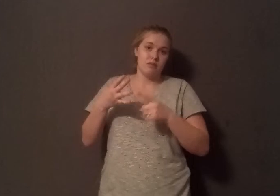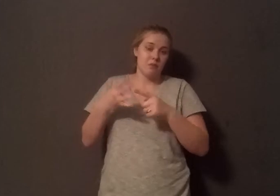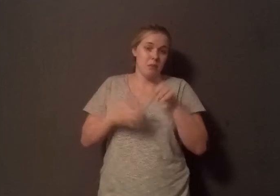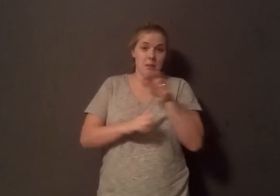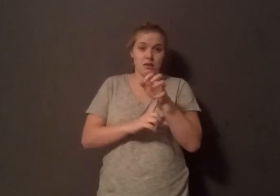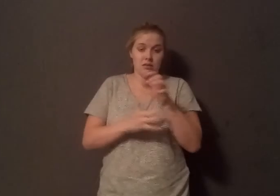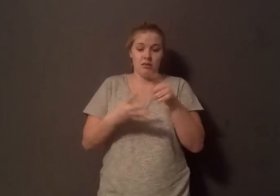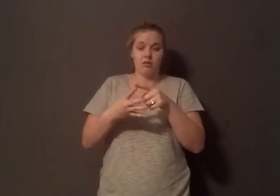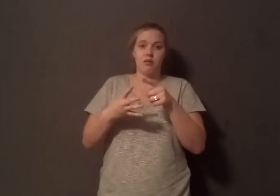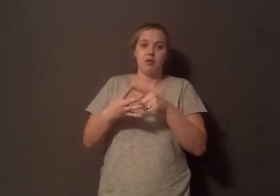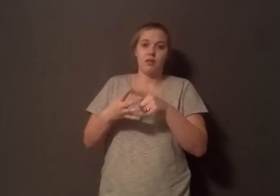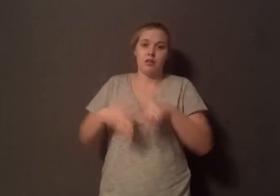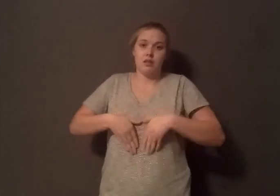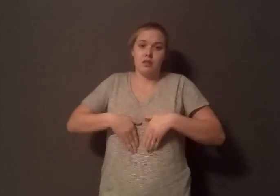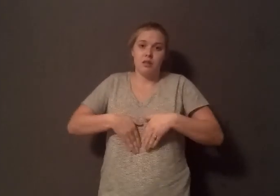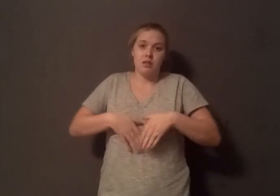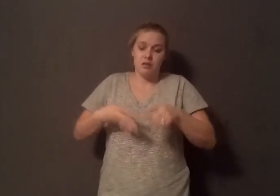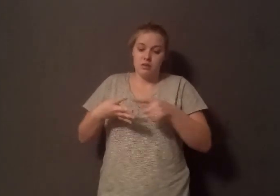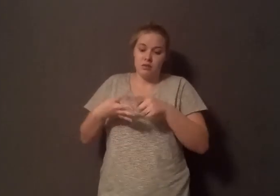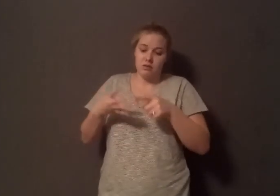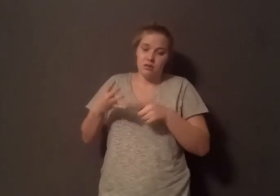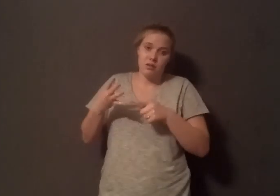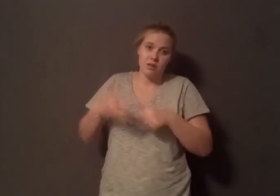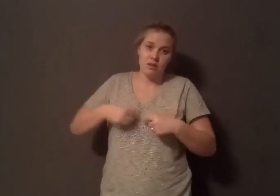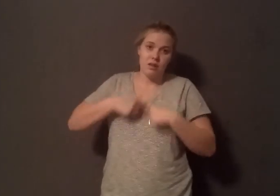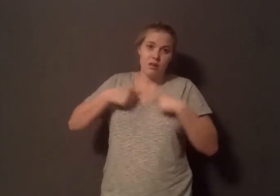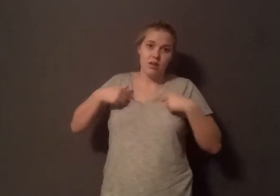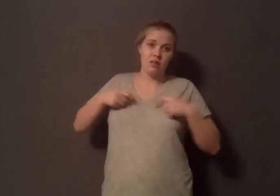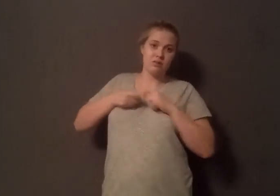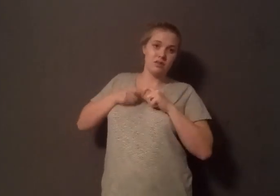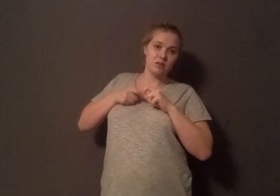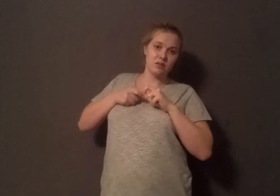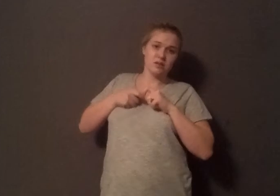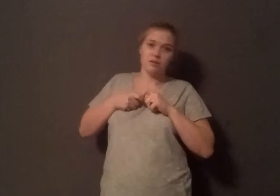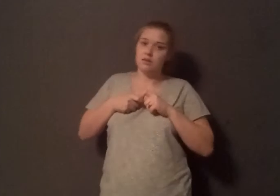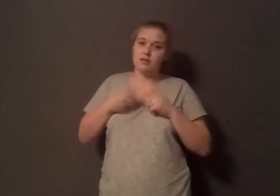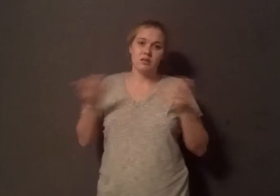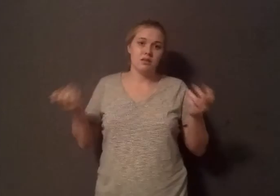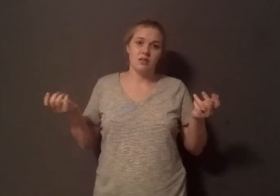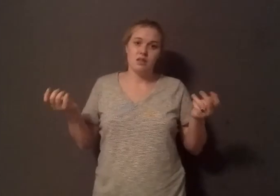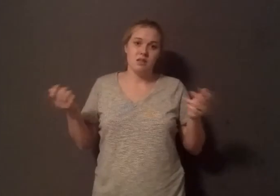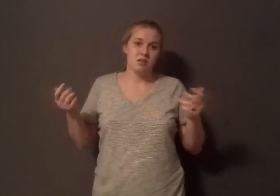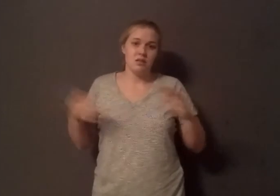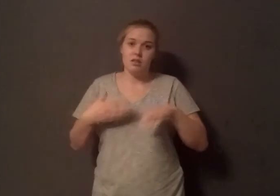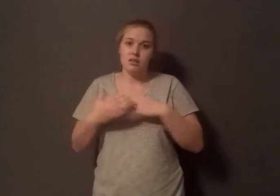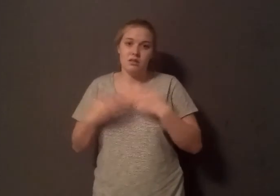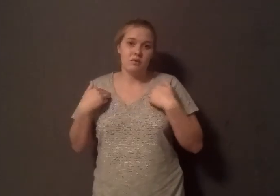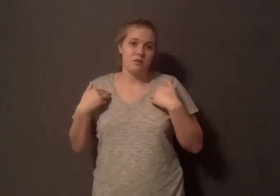and I have a pacemaker, which is Sick Sinus Syndrome. You know, mostly everybody in this neighborhood got Aspen